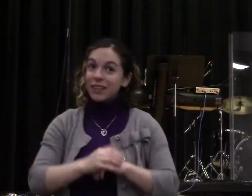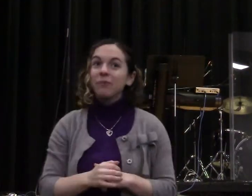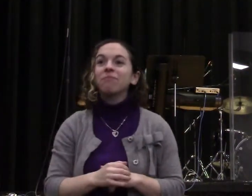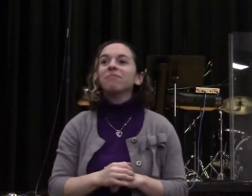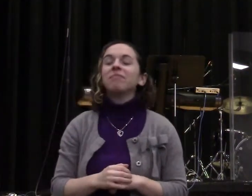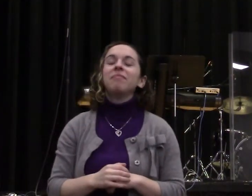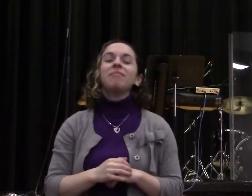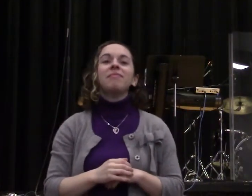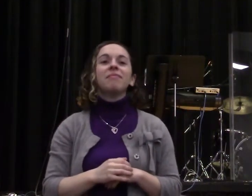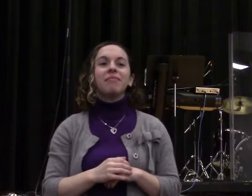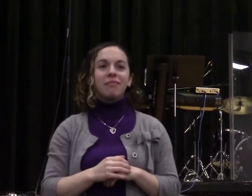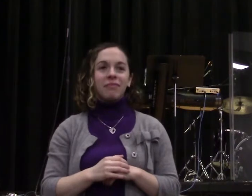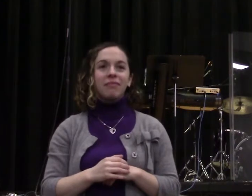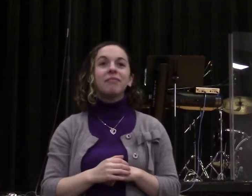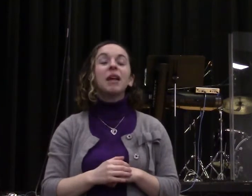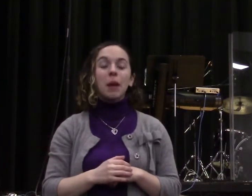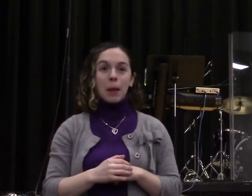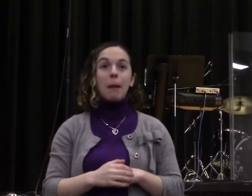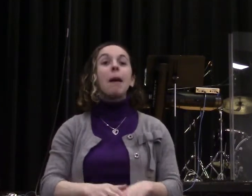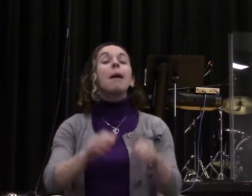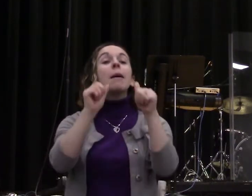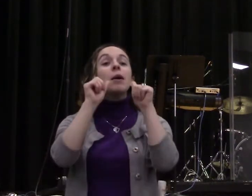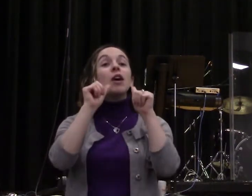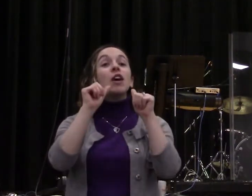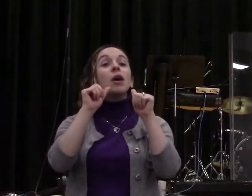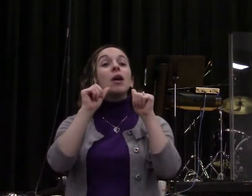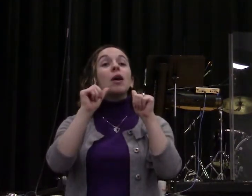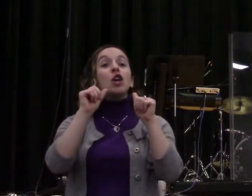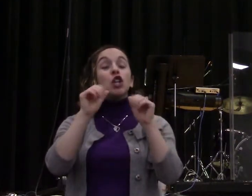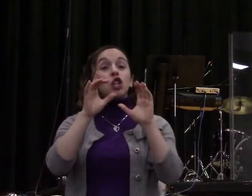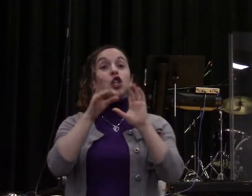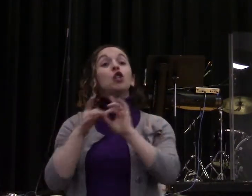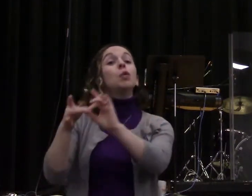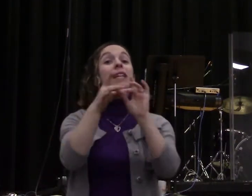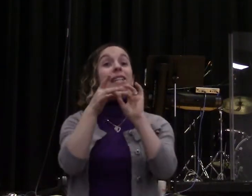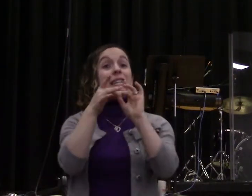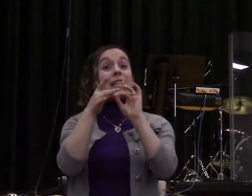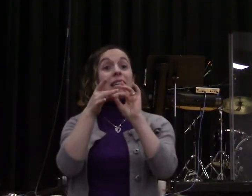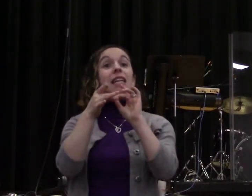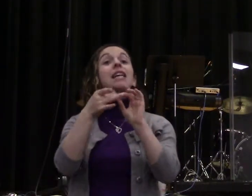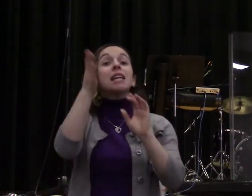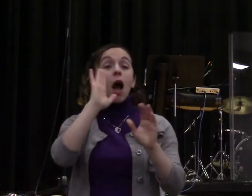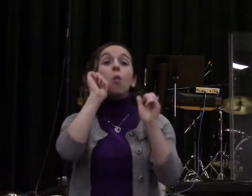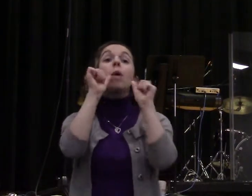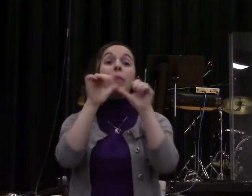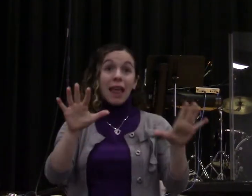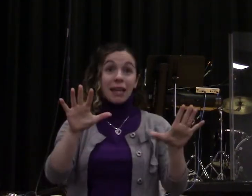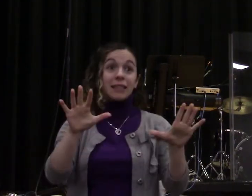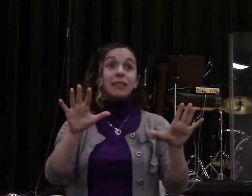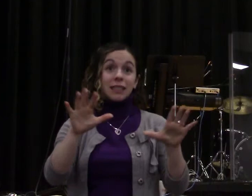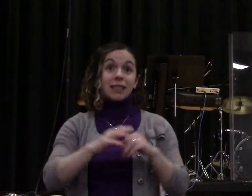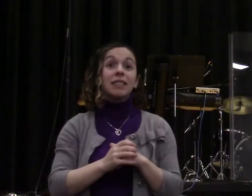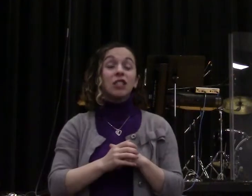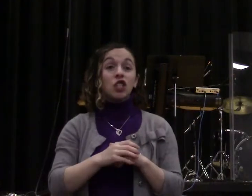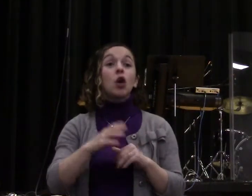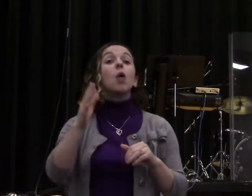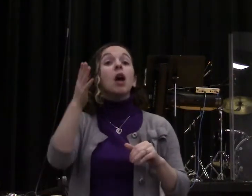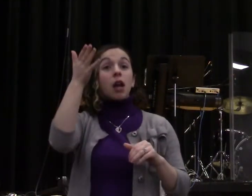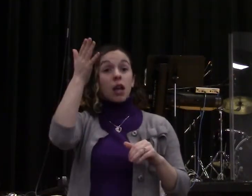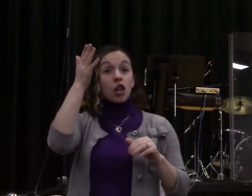Out of Messy Community. Huh? Okay, you like that? Okay, I'll say it again. Blessed Unity Out of